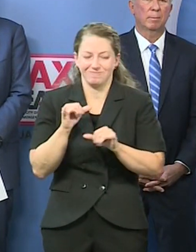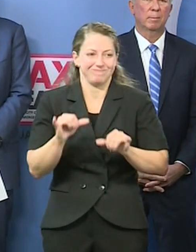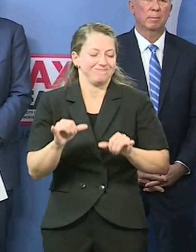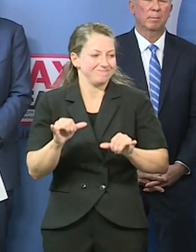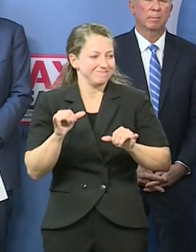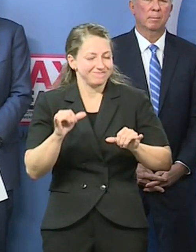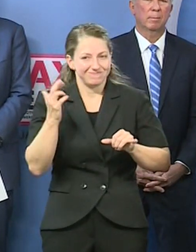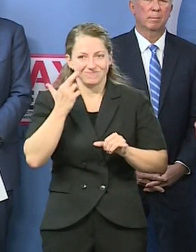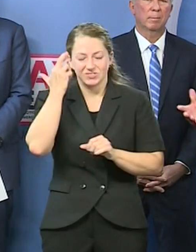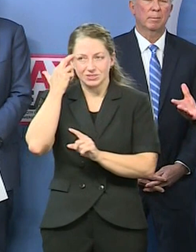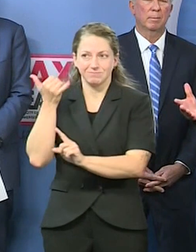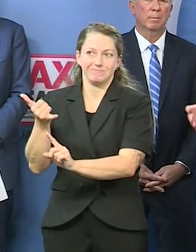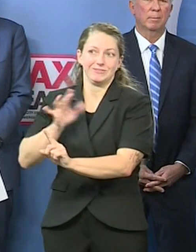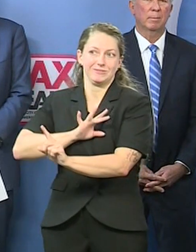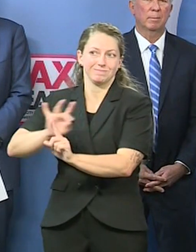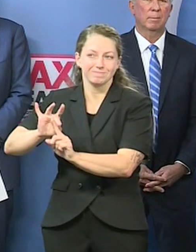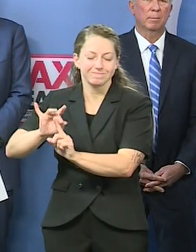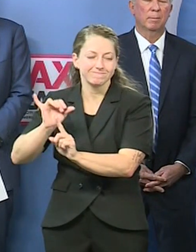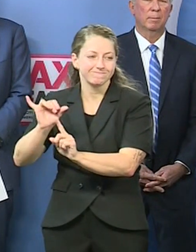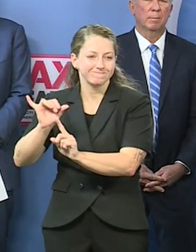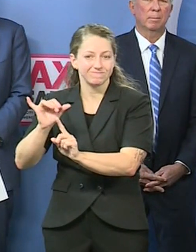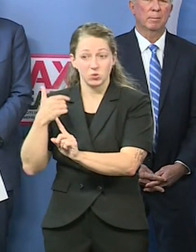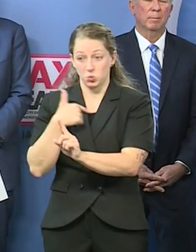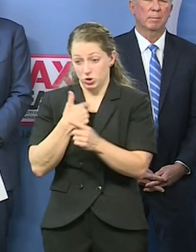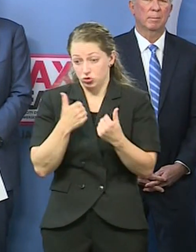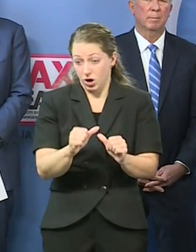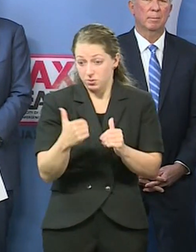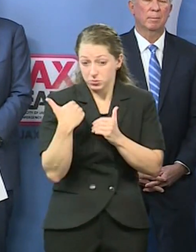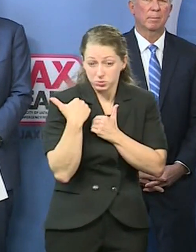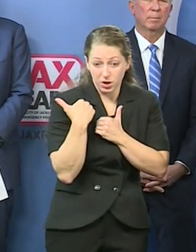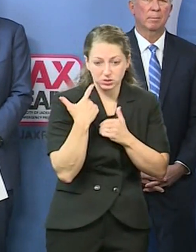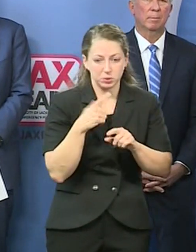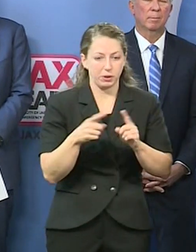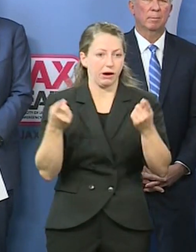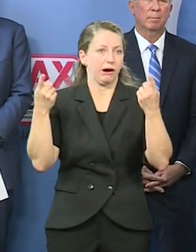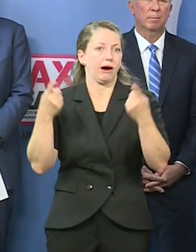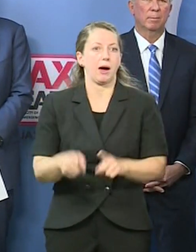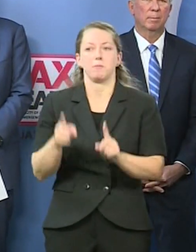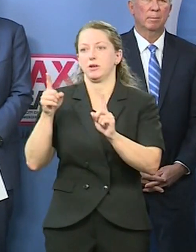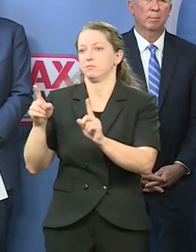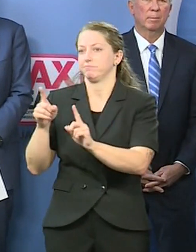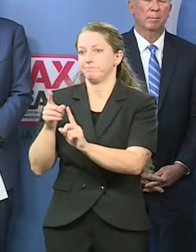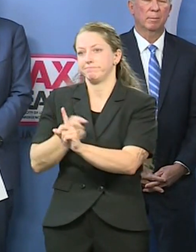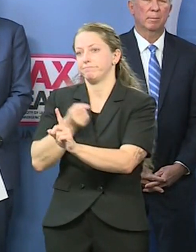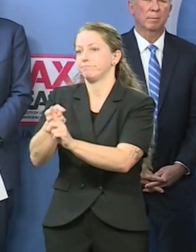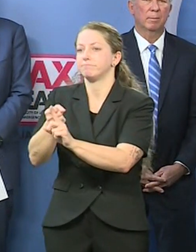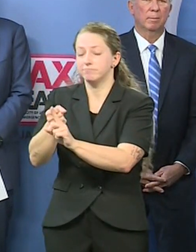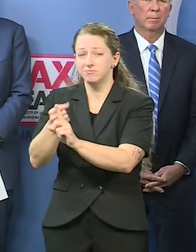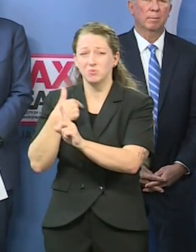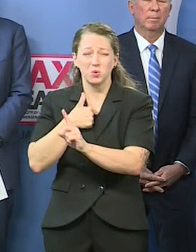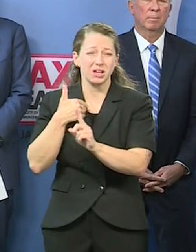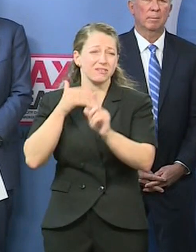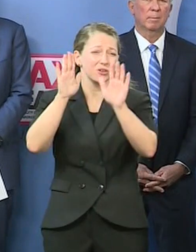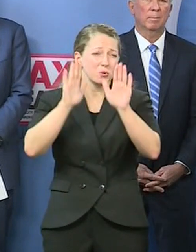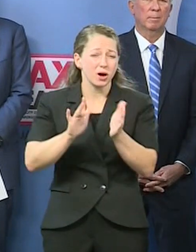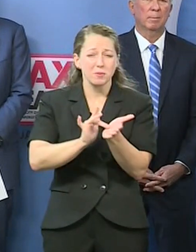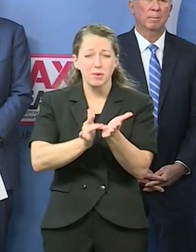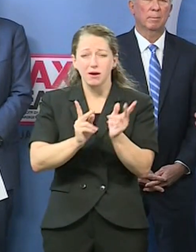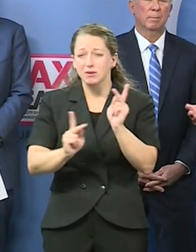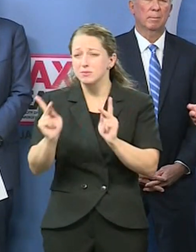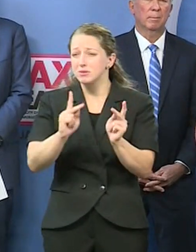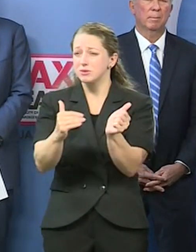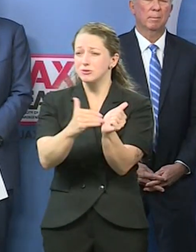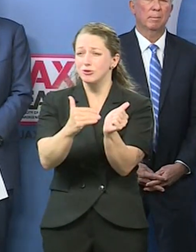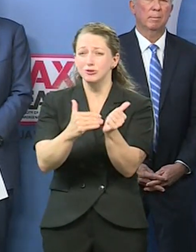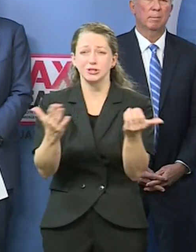this. But she got it. And we have great physicians and great medical care in this community in this city. And they're doing their job. And